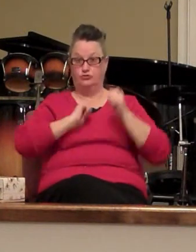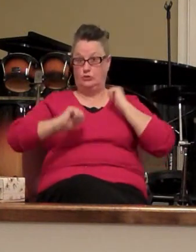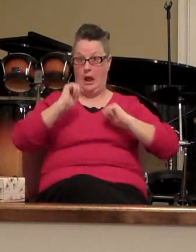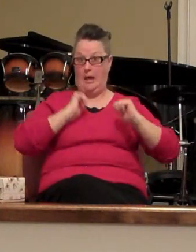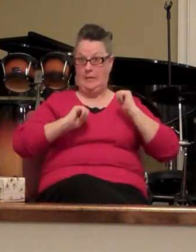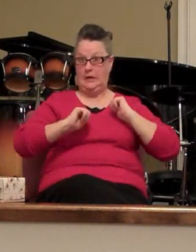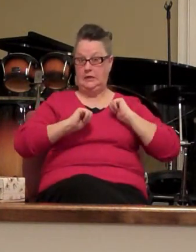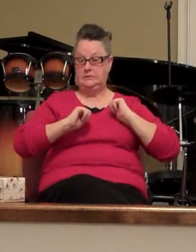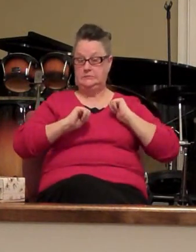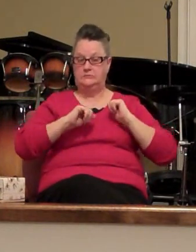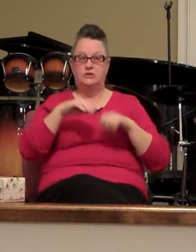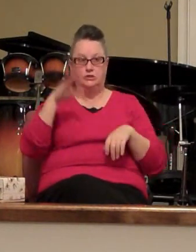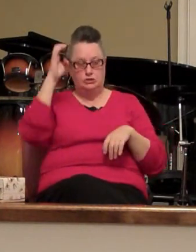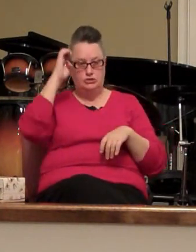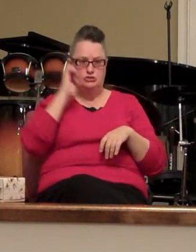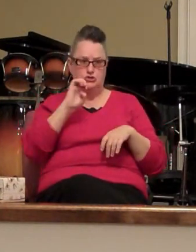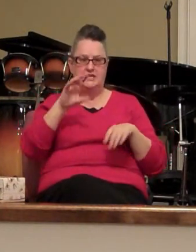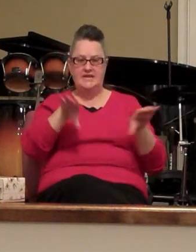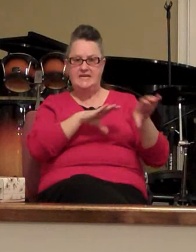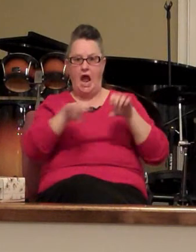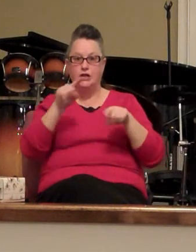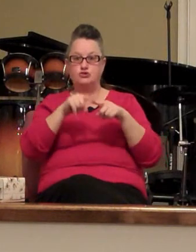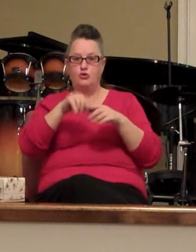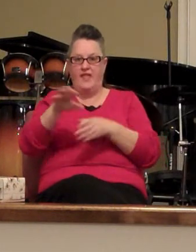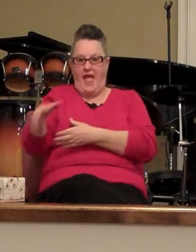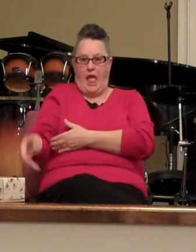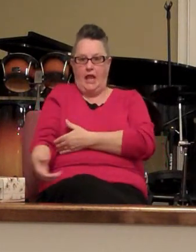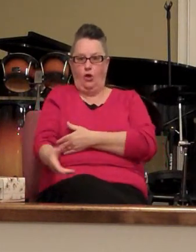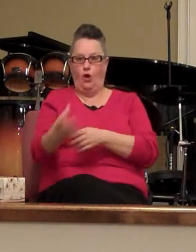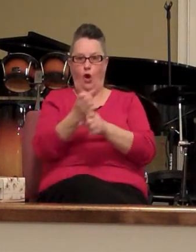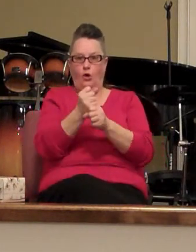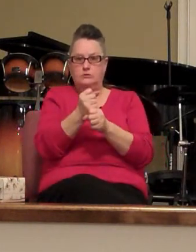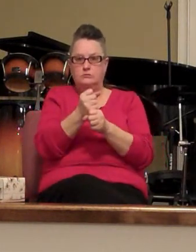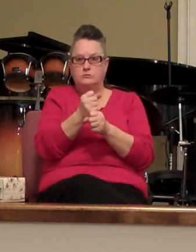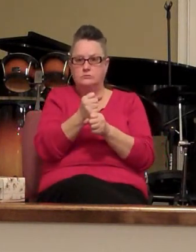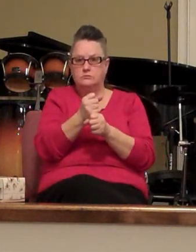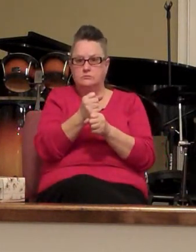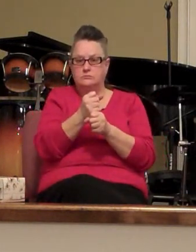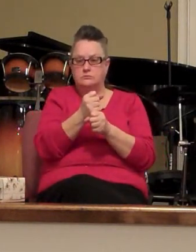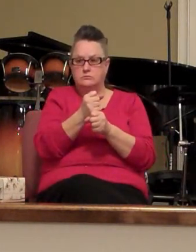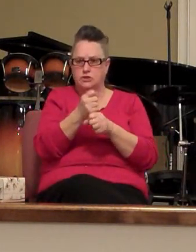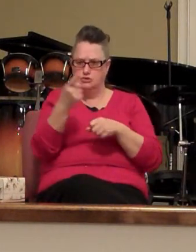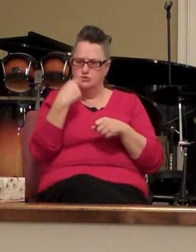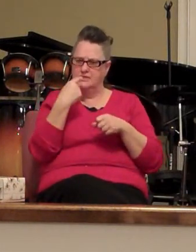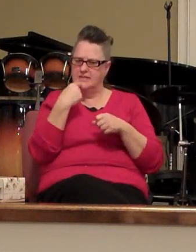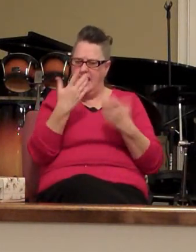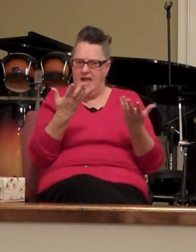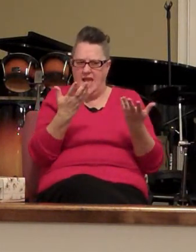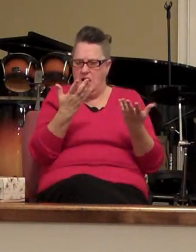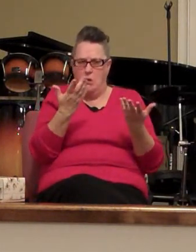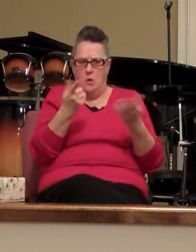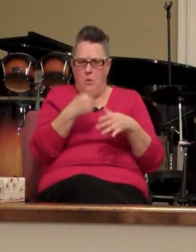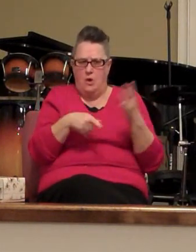and she done it to the anger holds. You say what's this got to do with it?